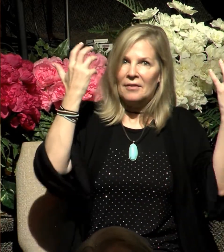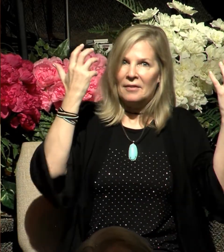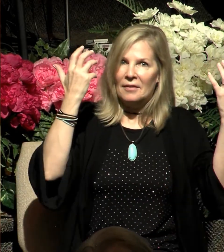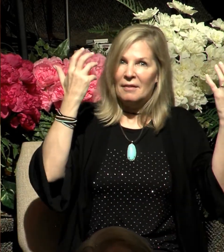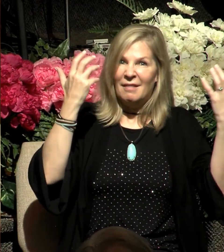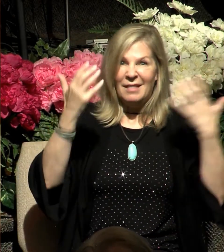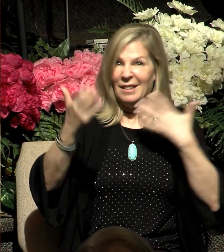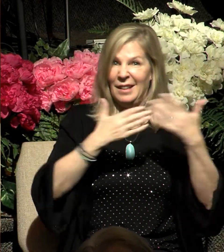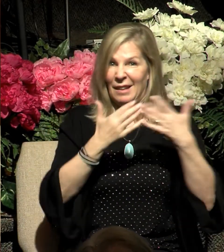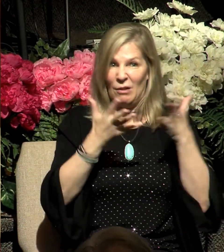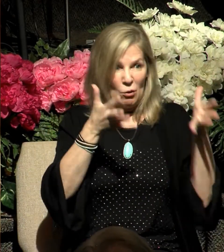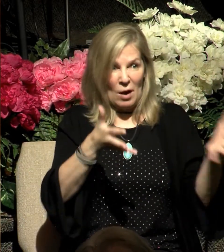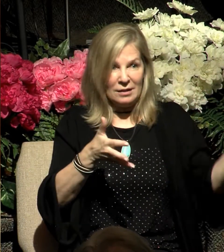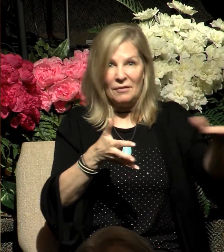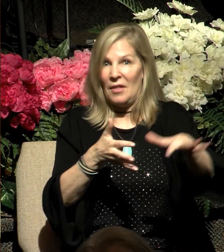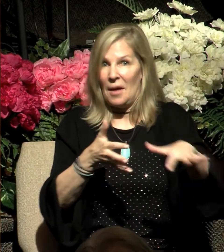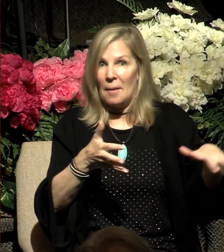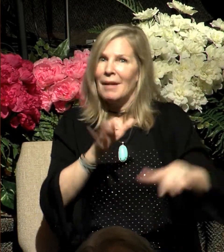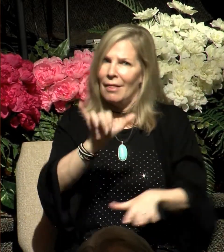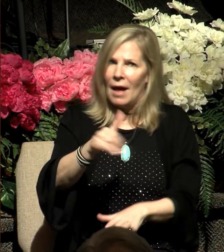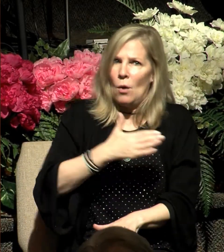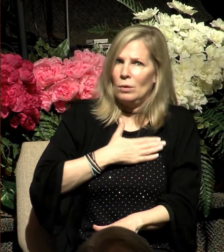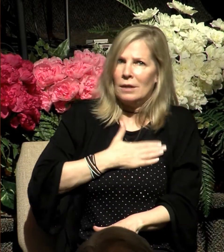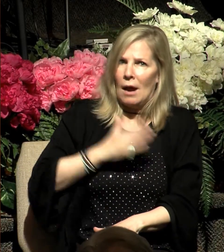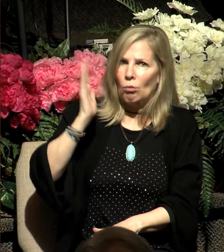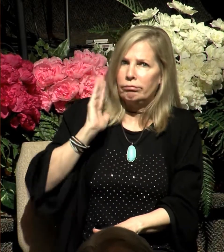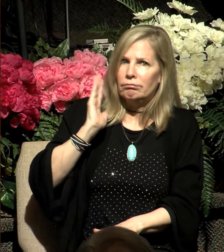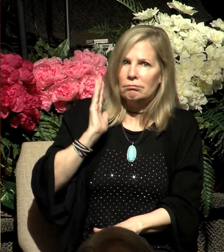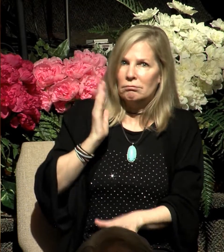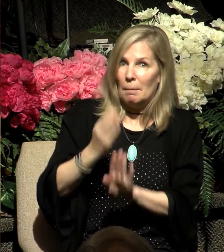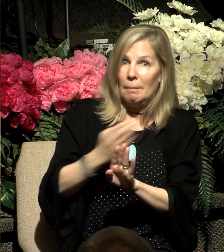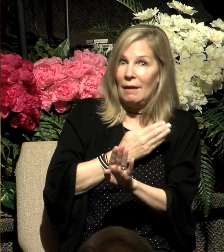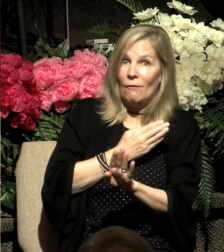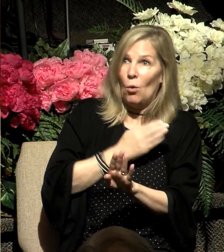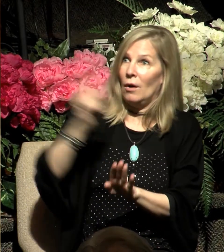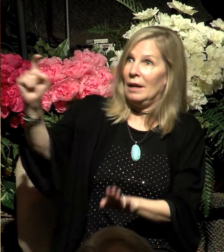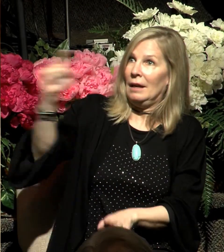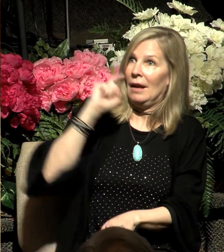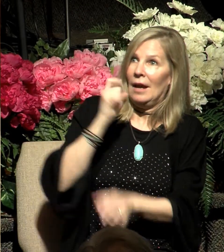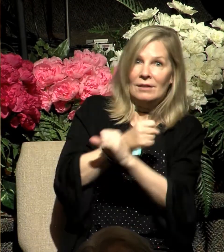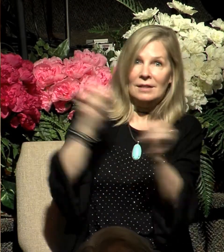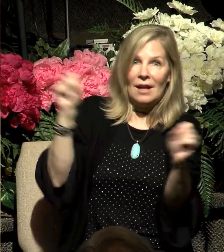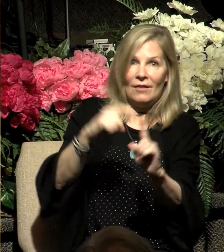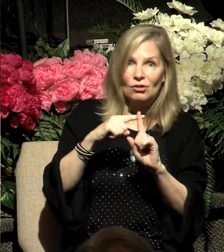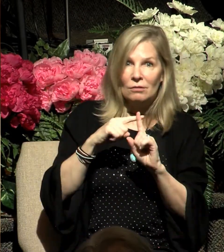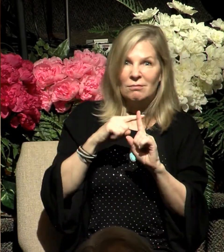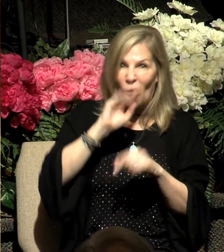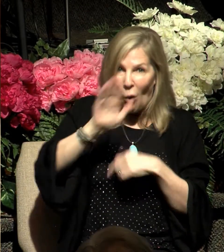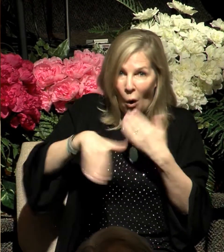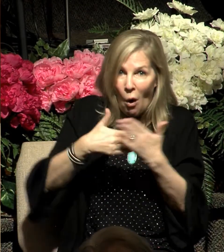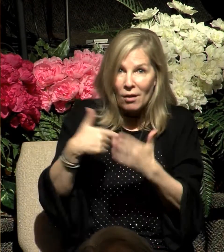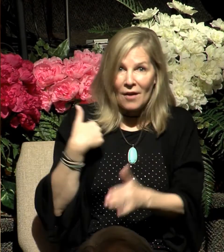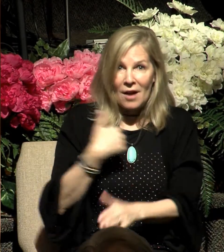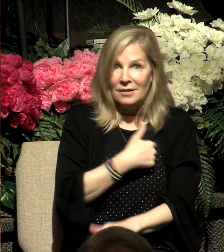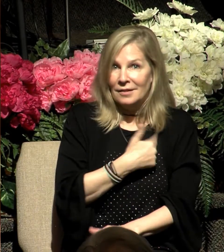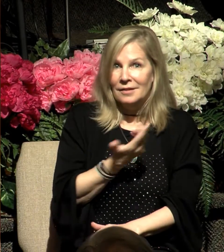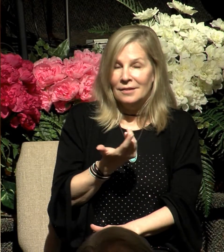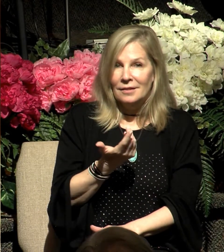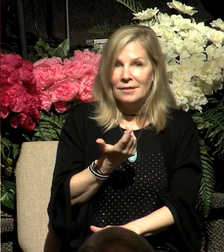Folks, this was our condition. Before salvation, all of us, every single one of us. Now, the reason that I'm